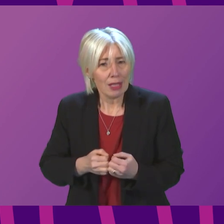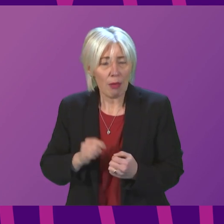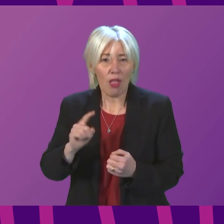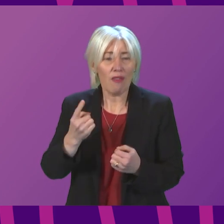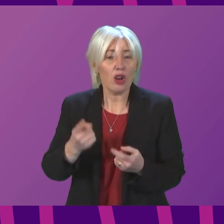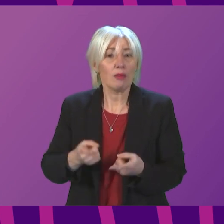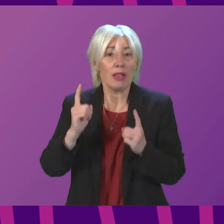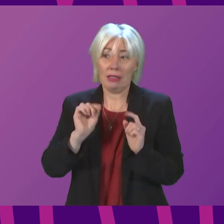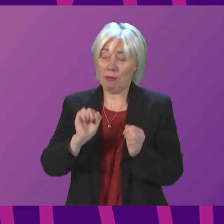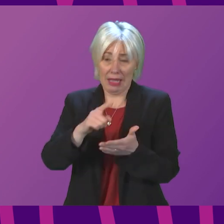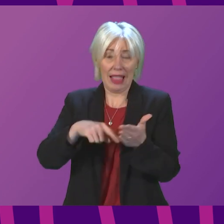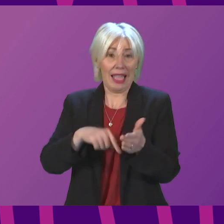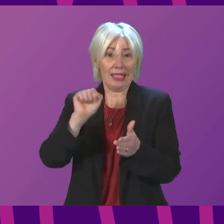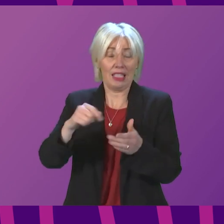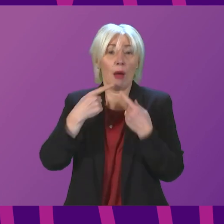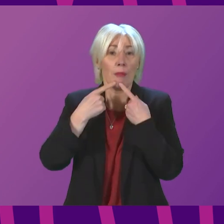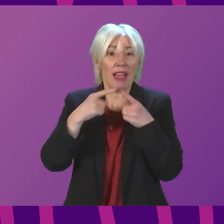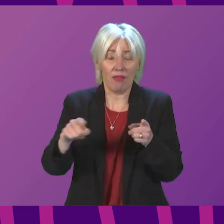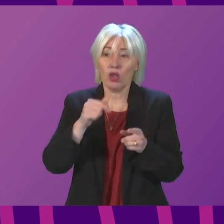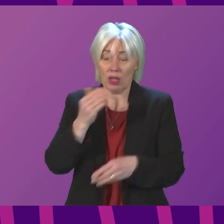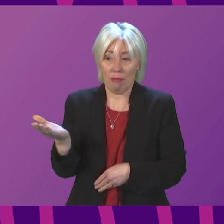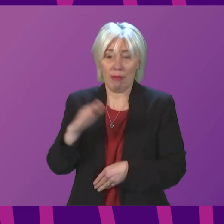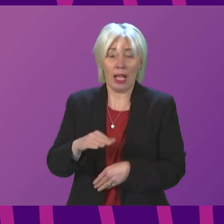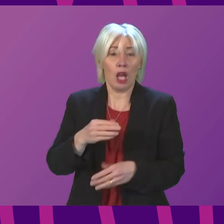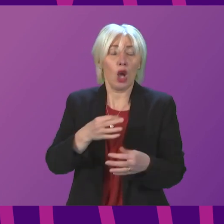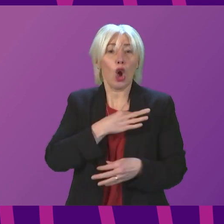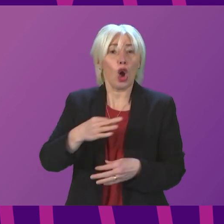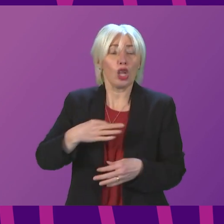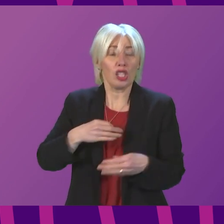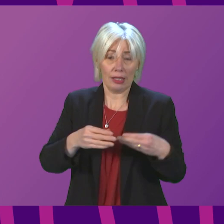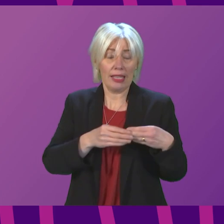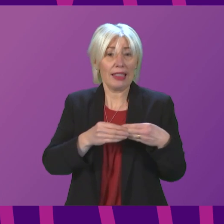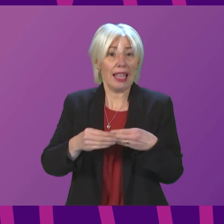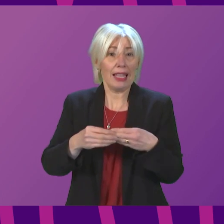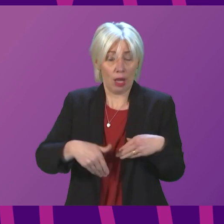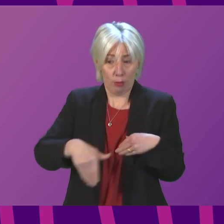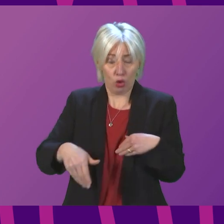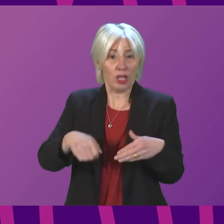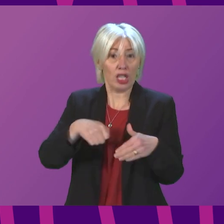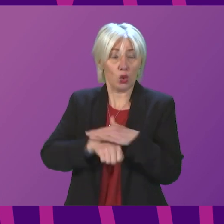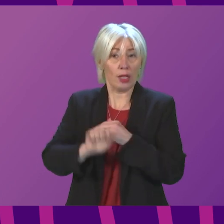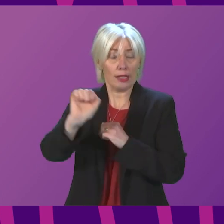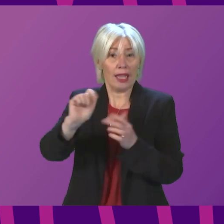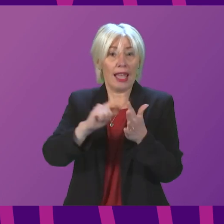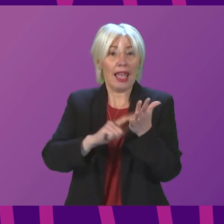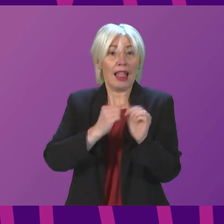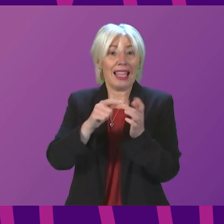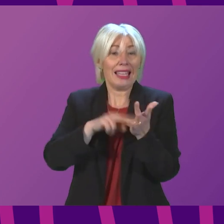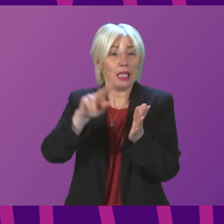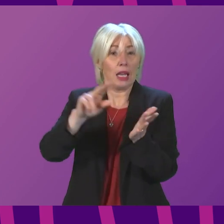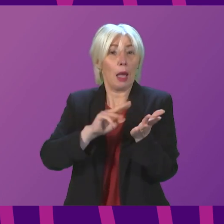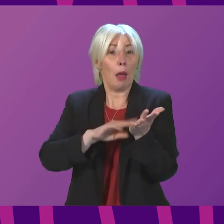elected on a manifesto that promised to restore a consultant-led maternity unit at Dr Gray's hospital in Elgin. Will she keep that promise?